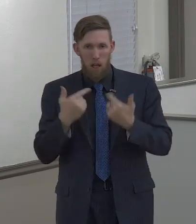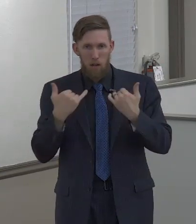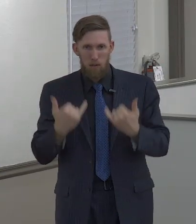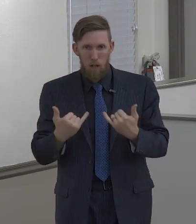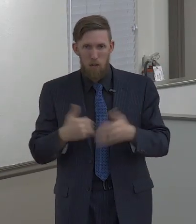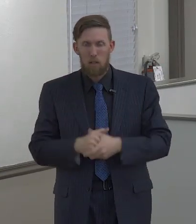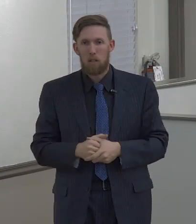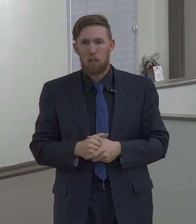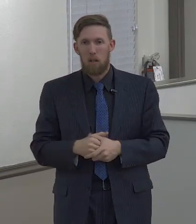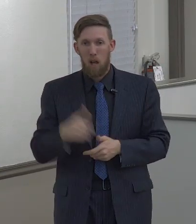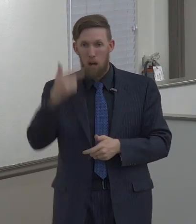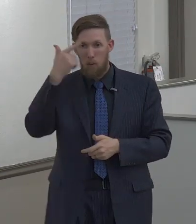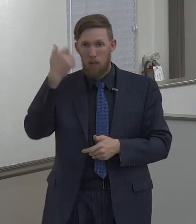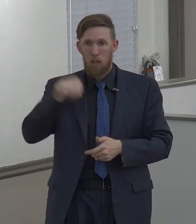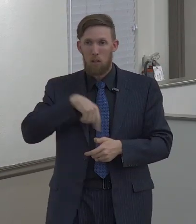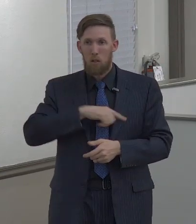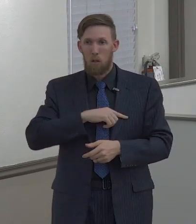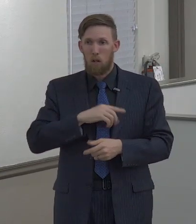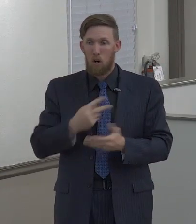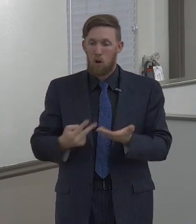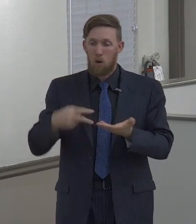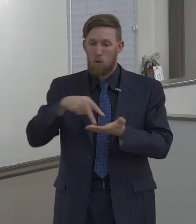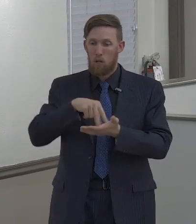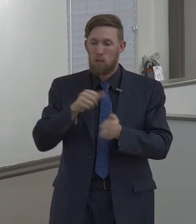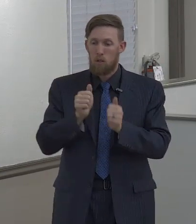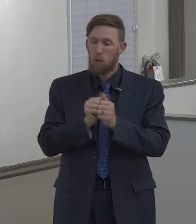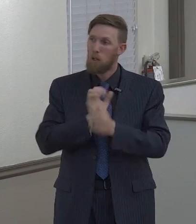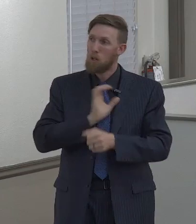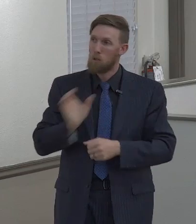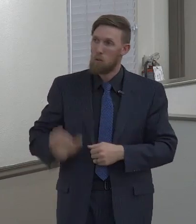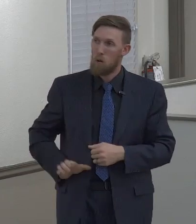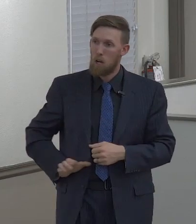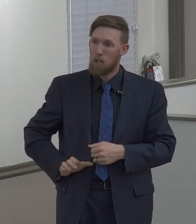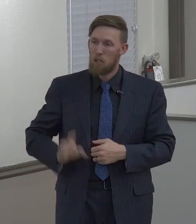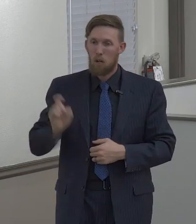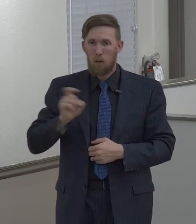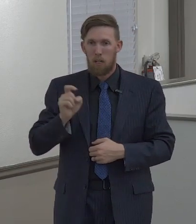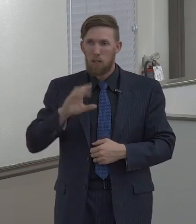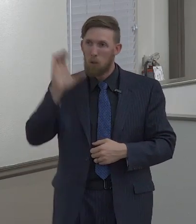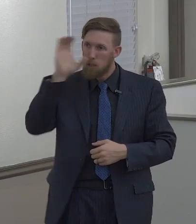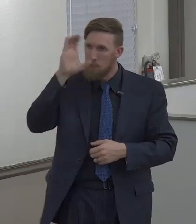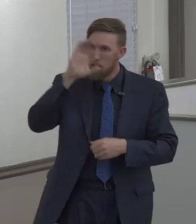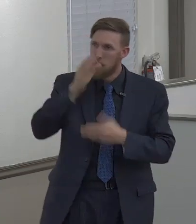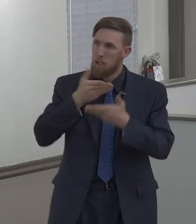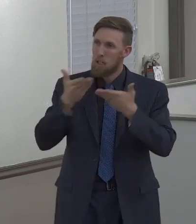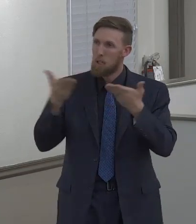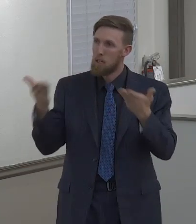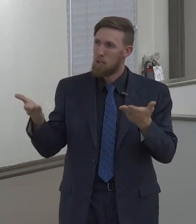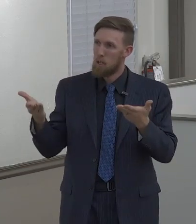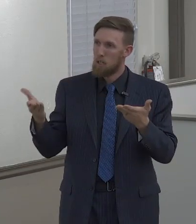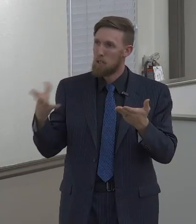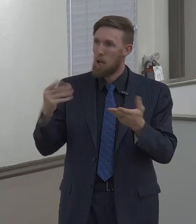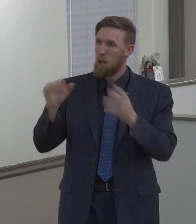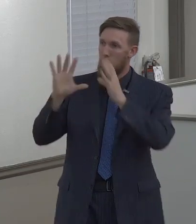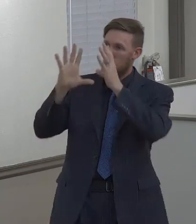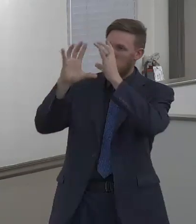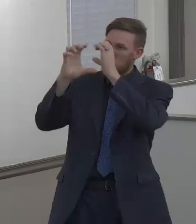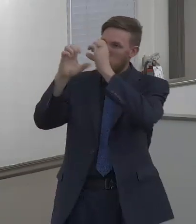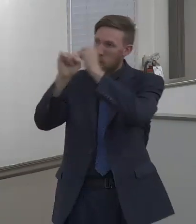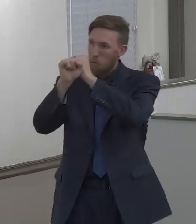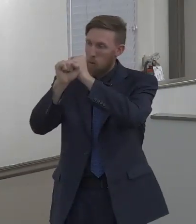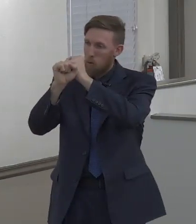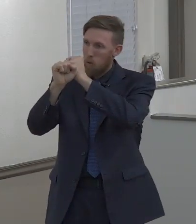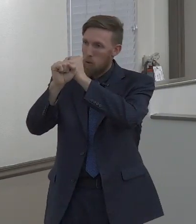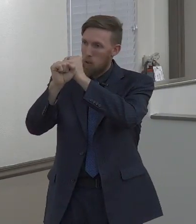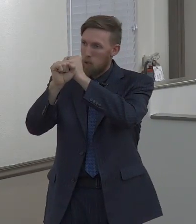That Jesus is our life. And because we are risen with Christ, we are to seek those things which are above. We are